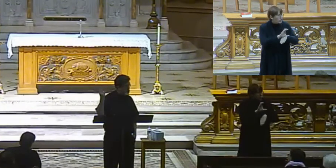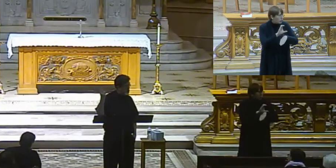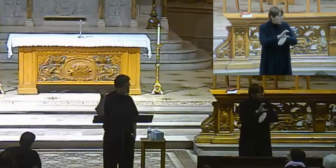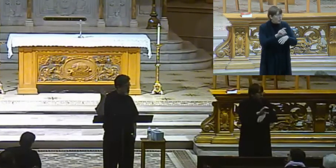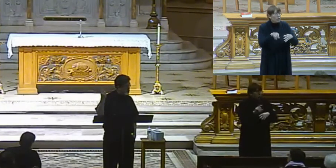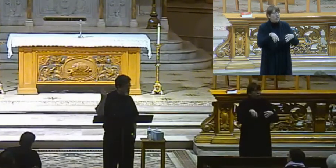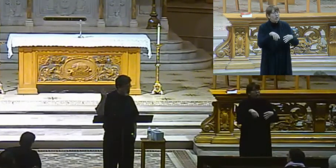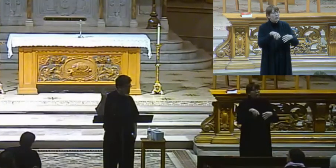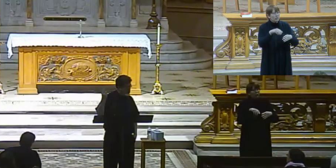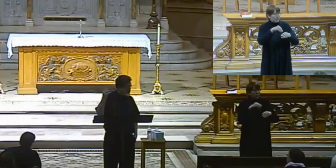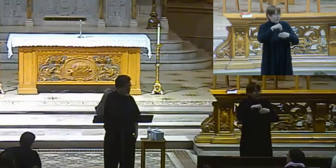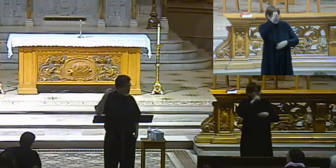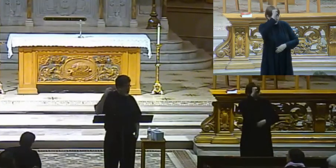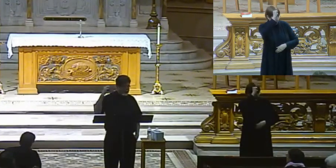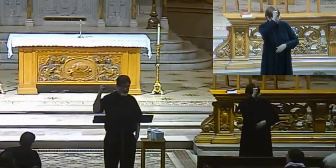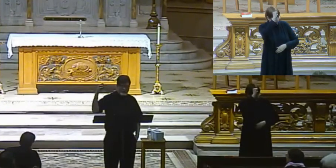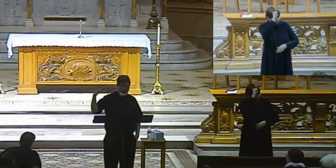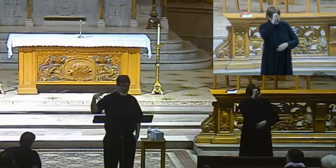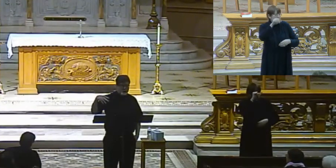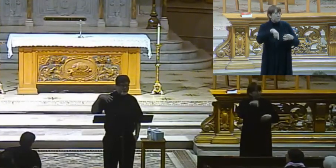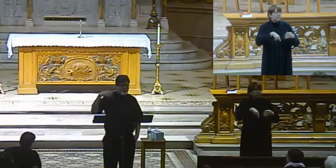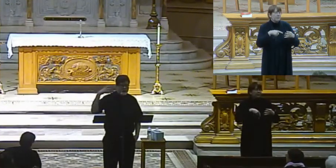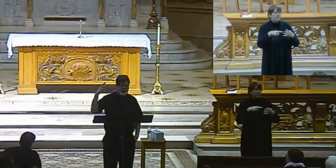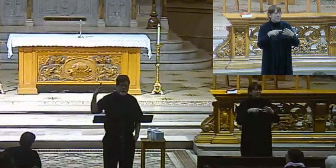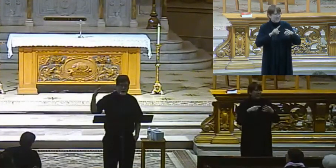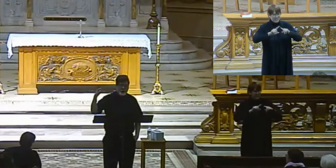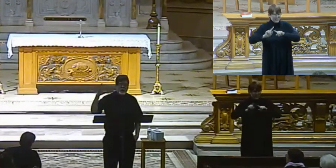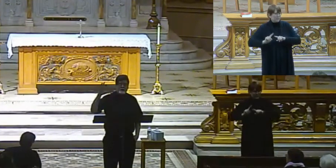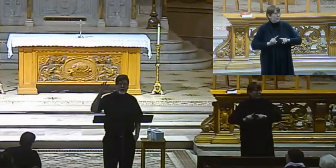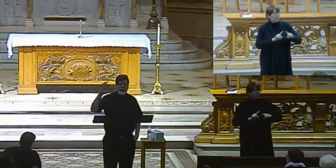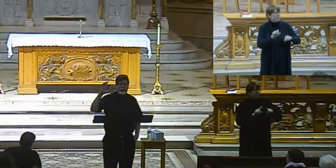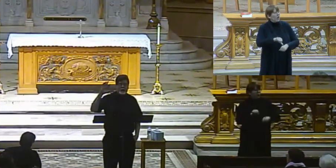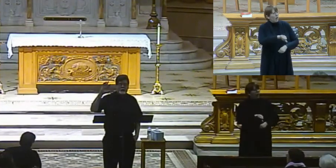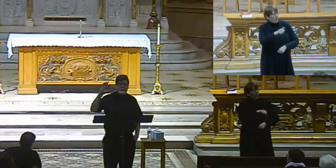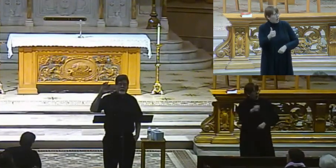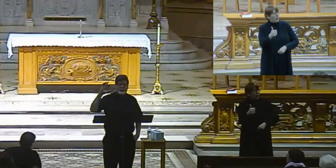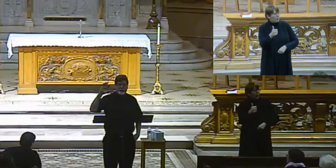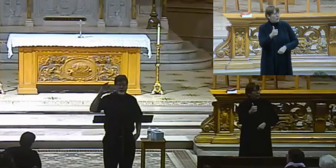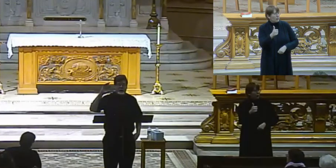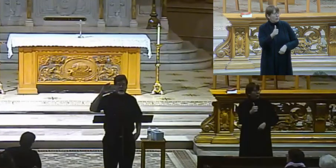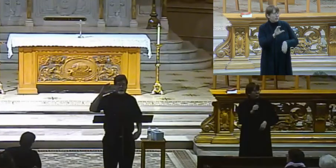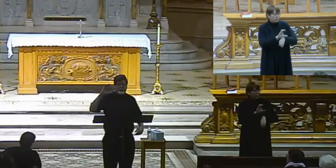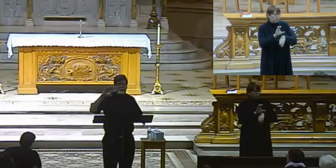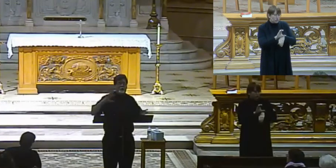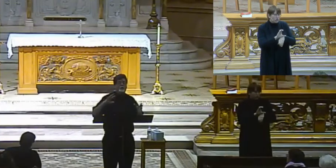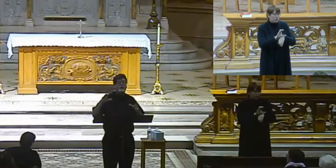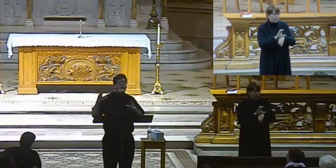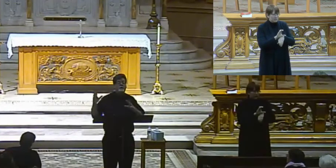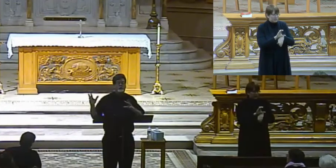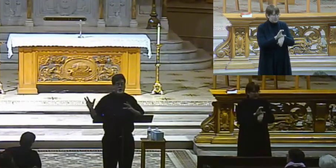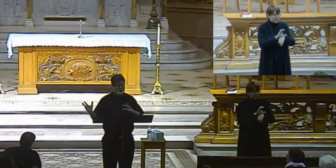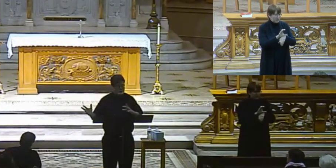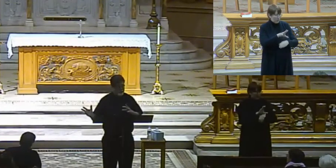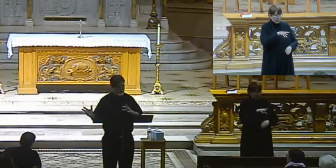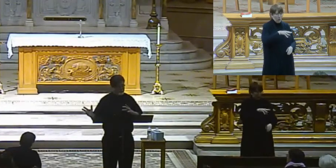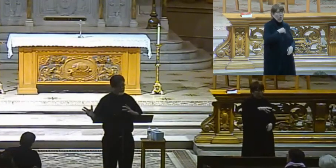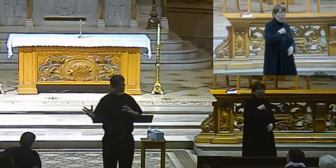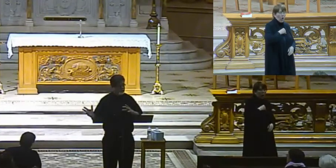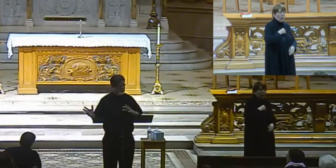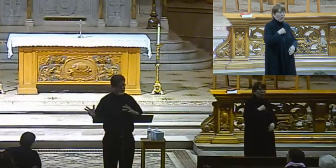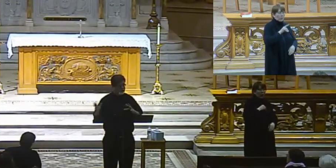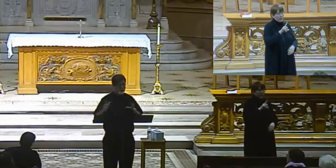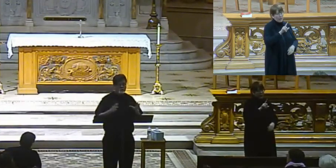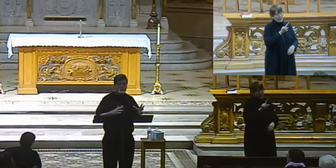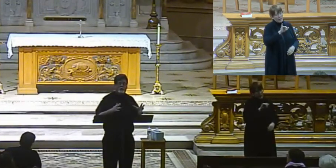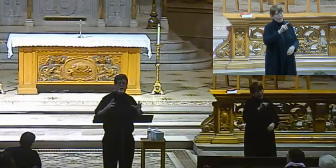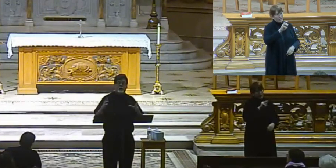church in India, and a number of others that they have their own liturgy. They have their own